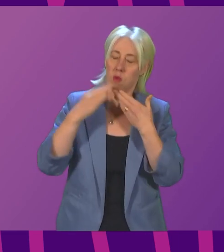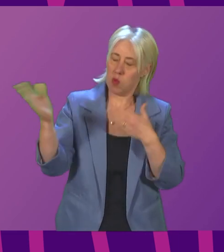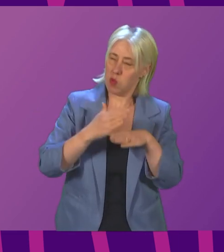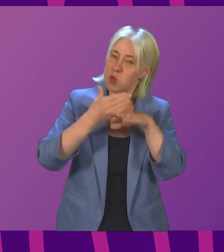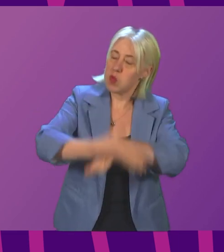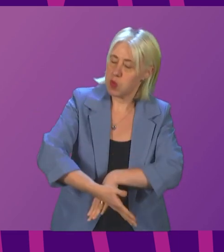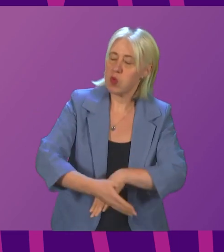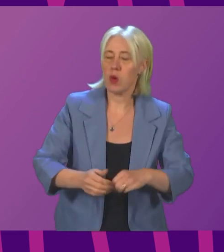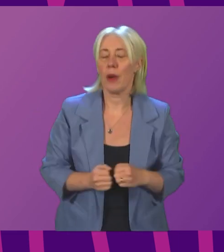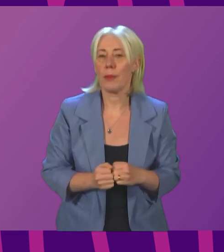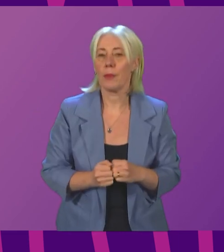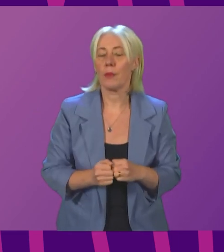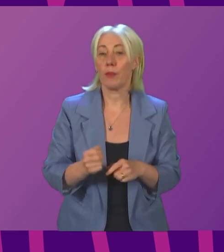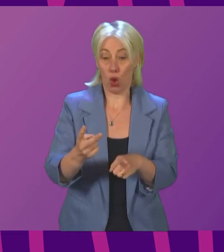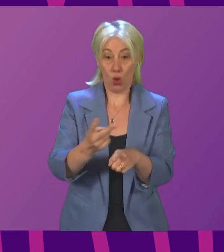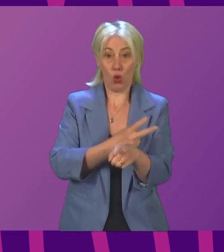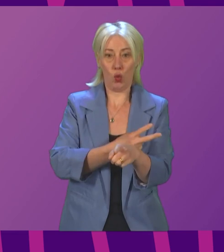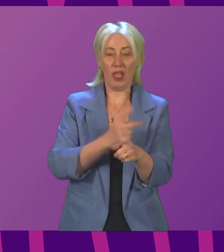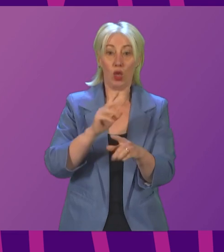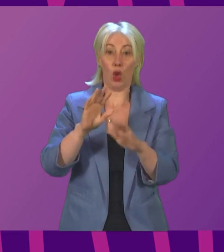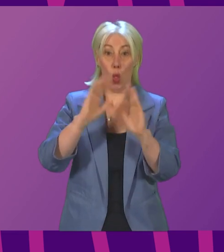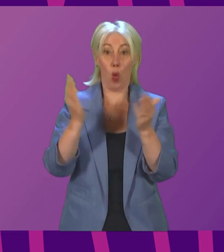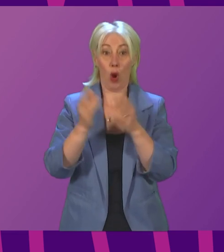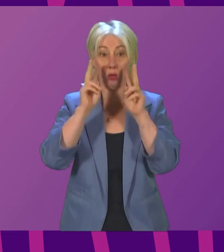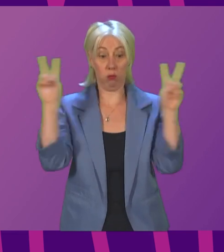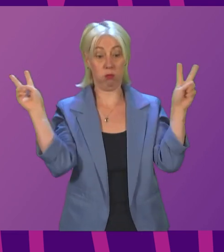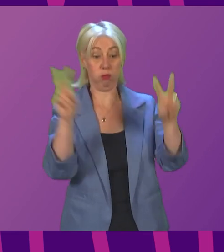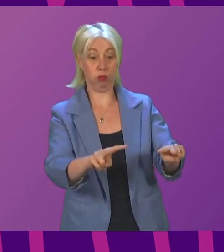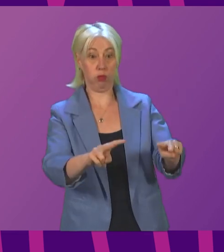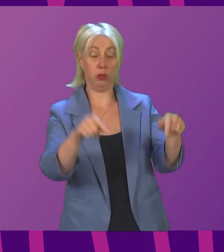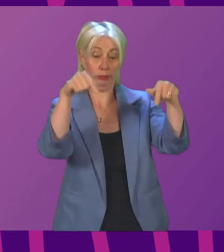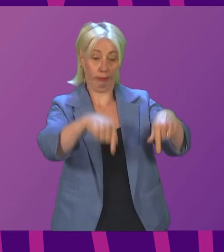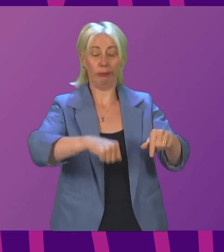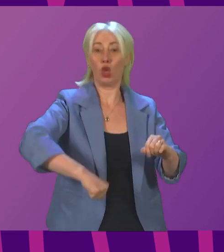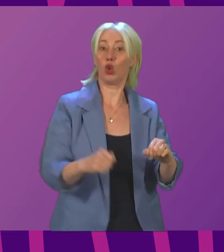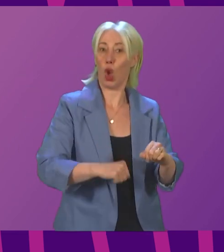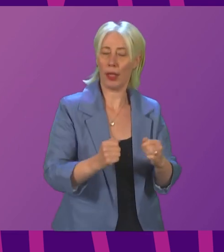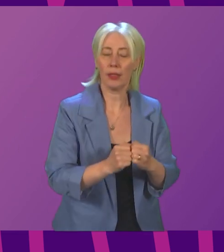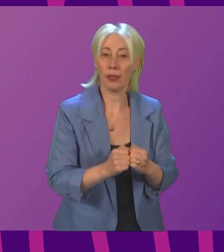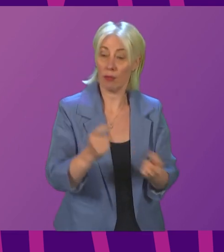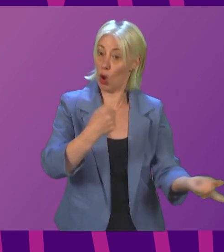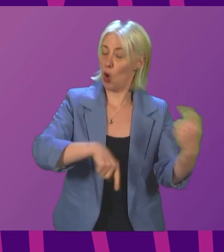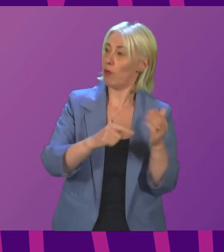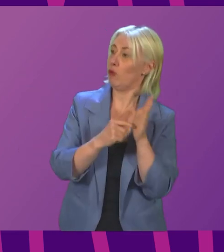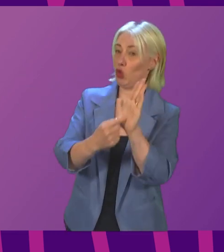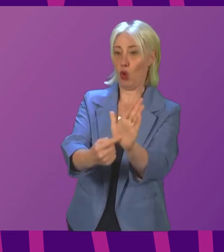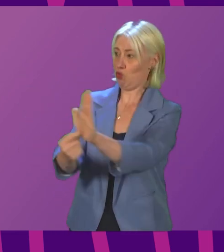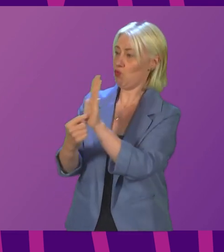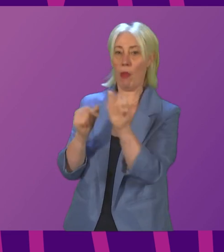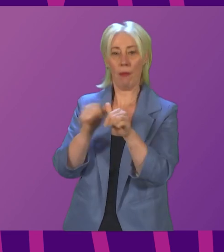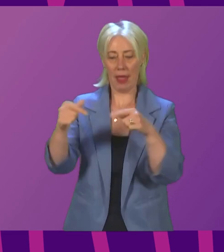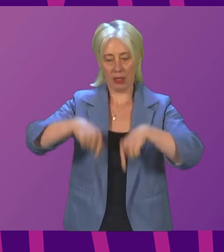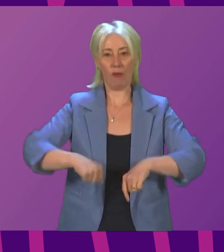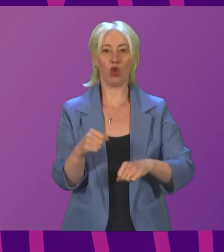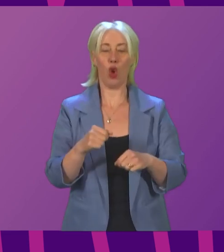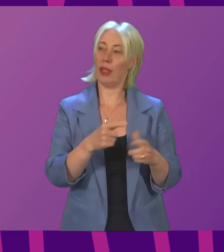Over these past two weeks, the eyes of the world, of course, have been firmly on Scotland and we have shown the best of our country to the world.